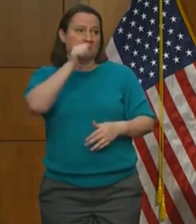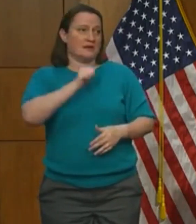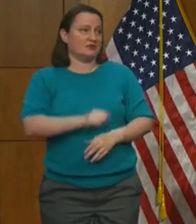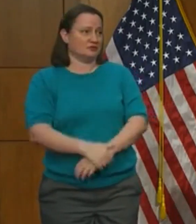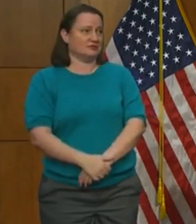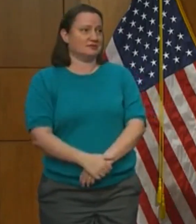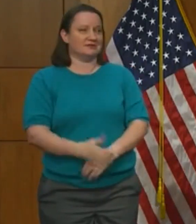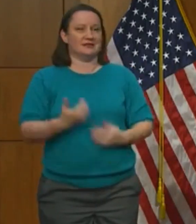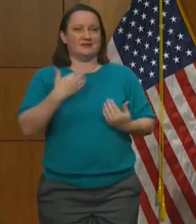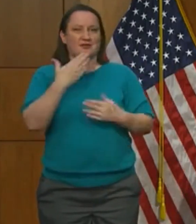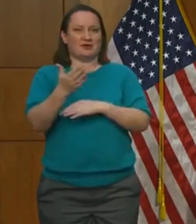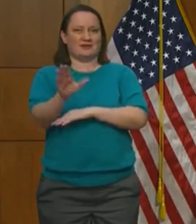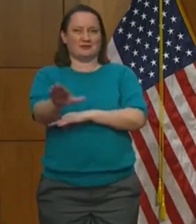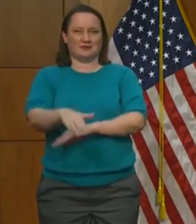and have a good afternoon. Thank you. you.